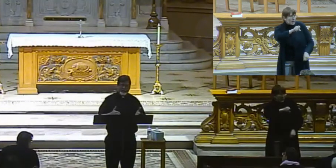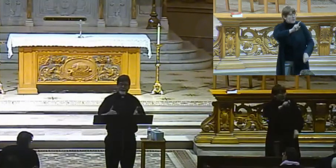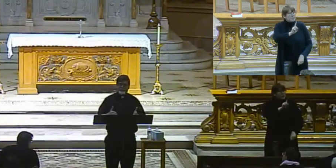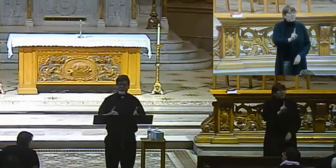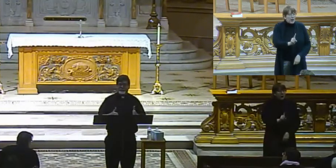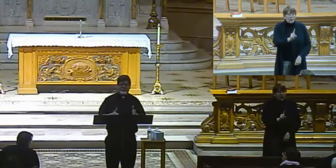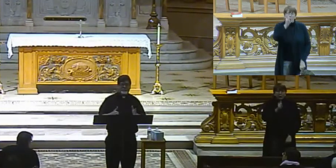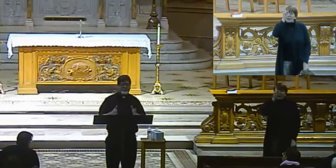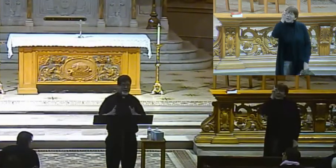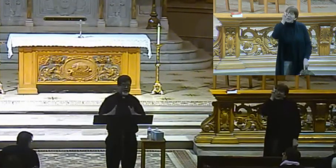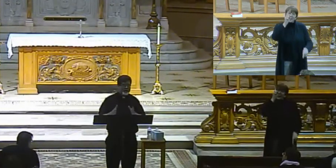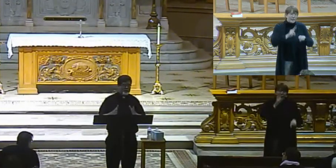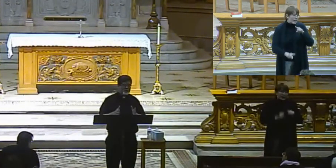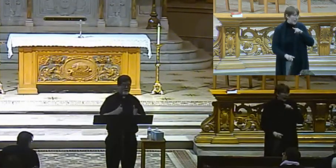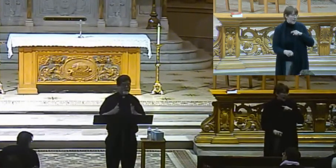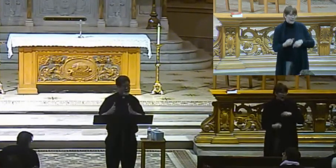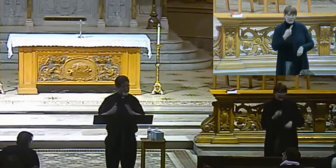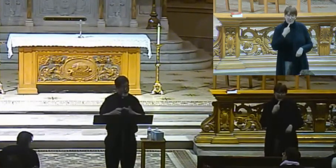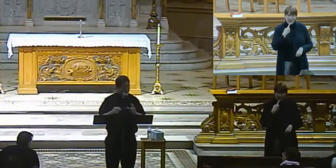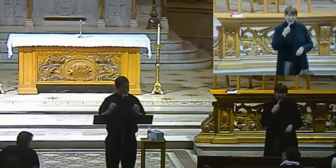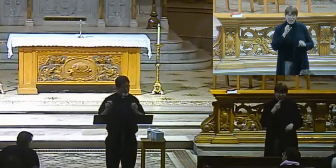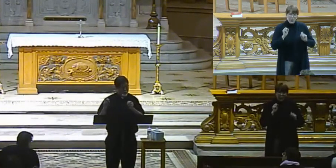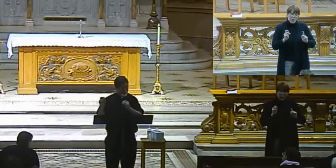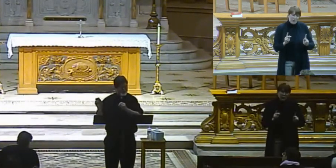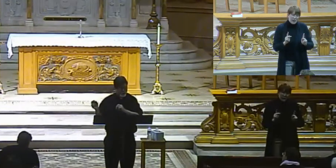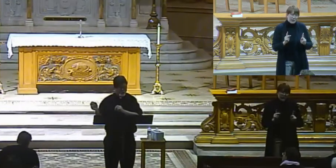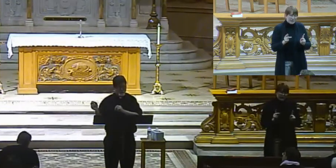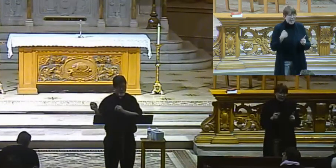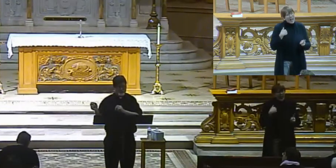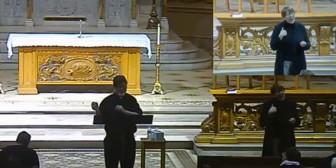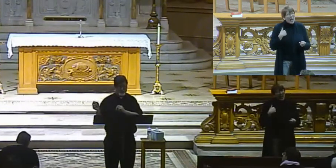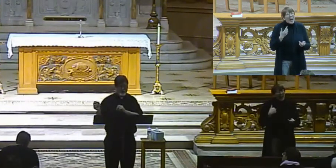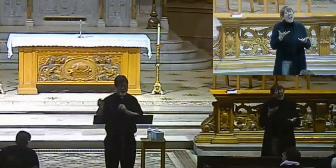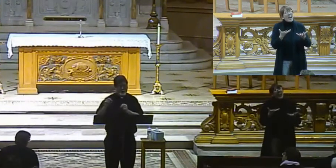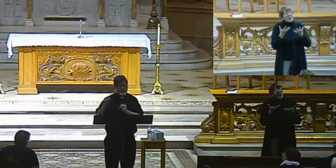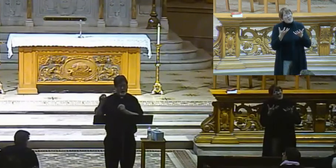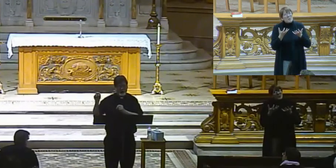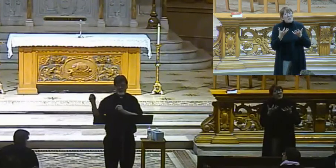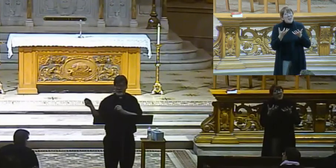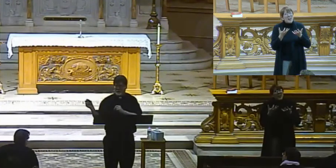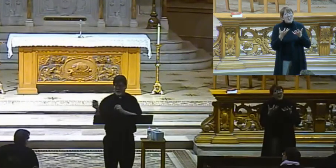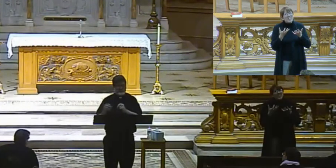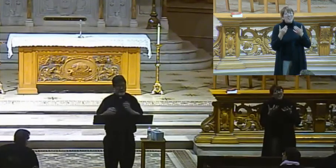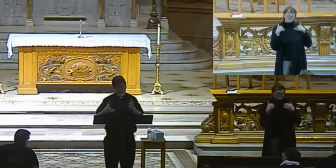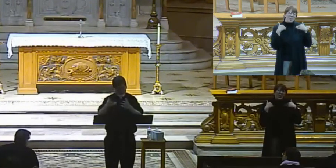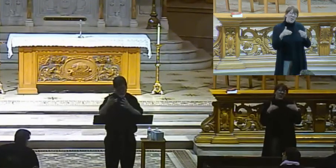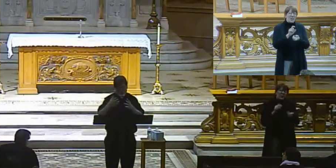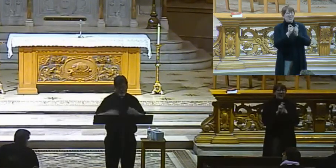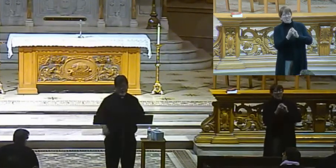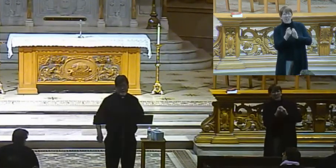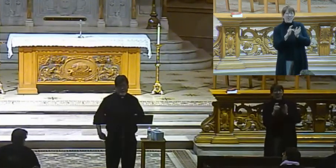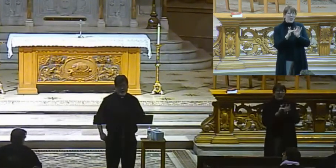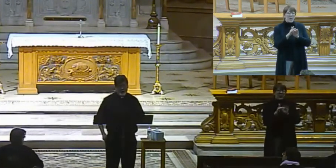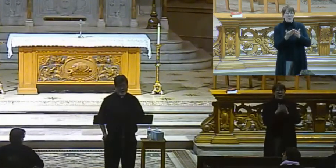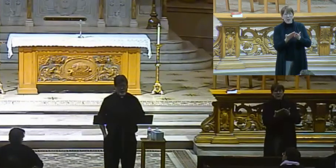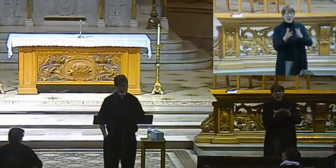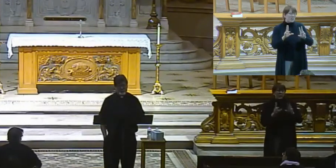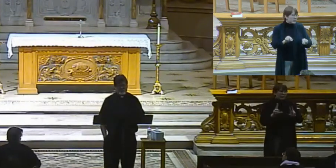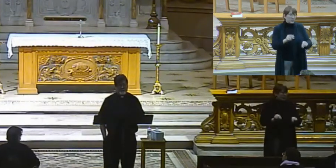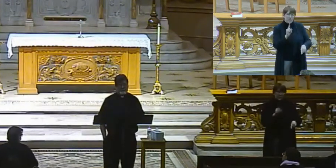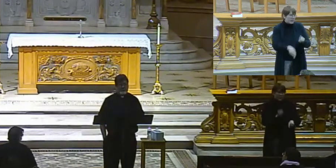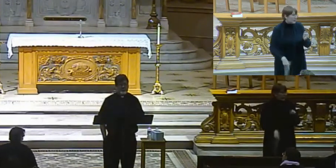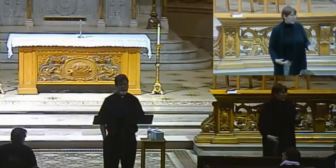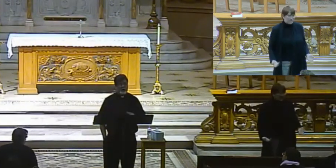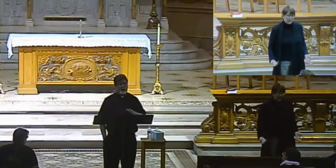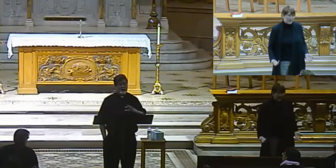can't say, okay, because we want to, we're going to change this. The same thing, this is where we got into it today with